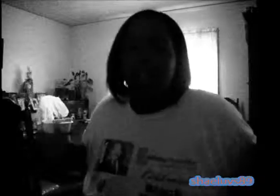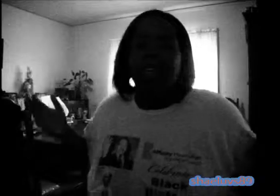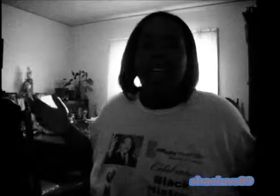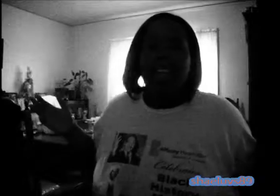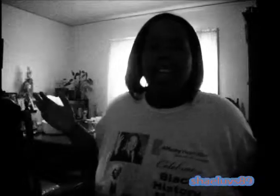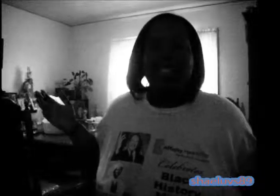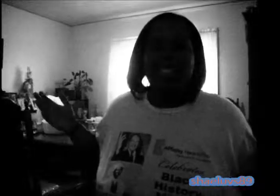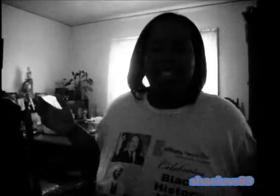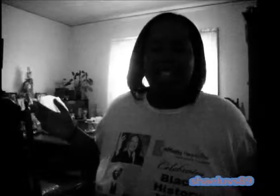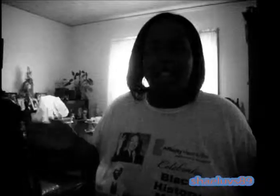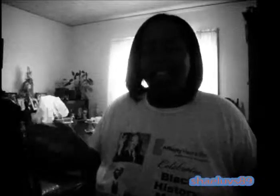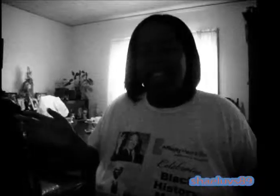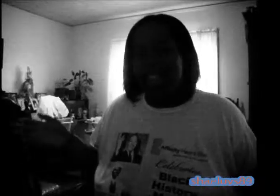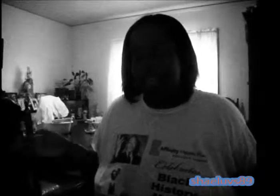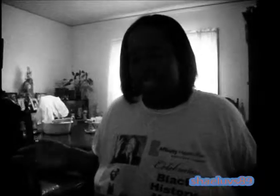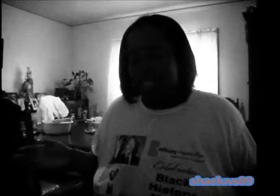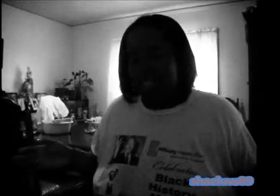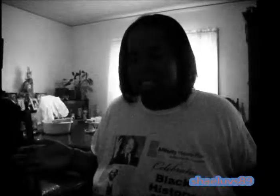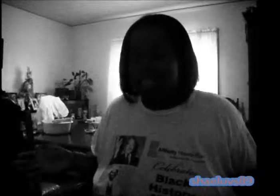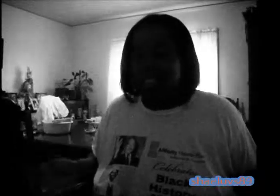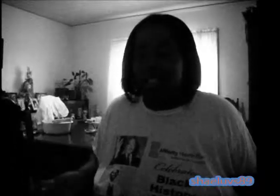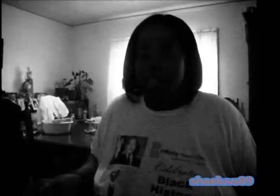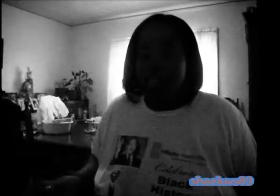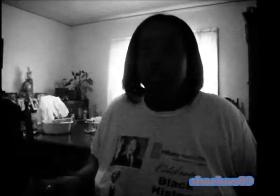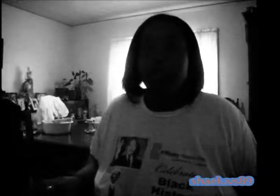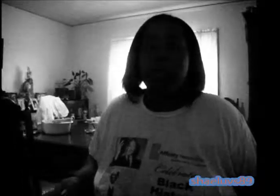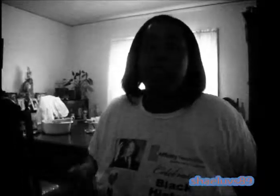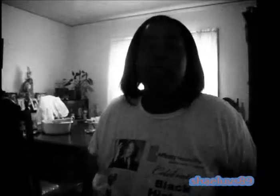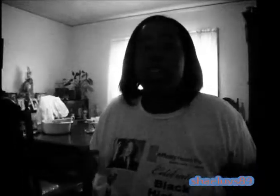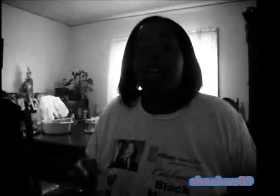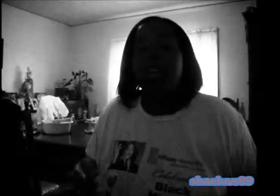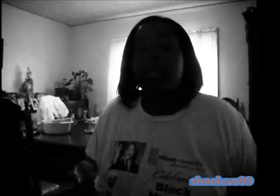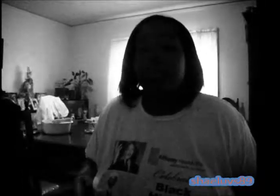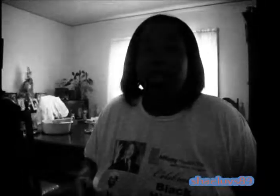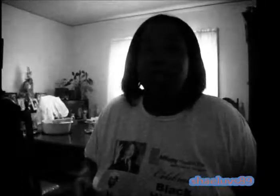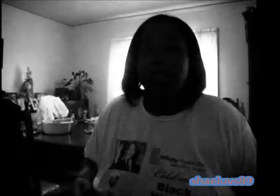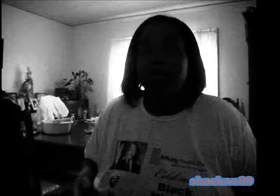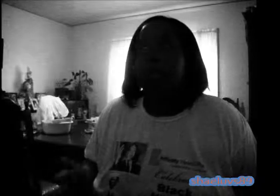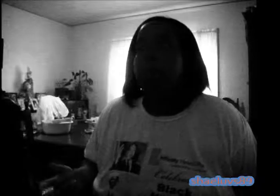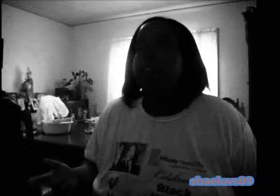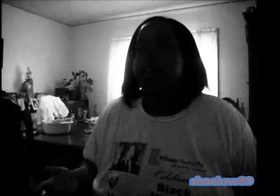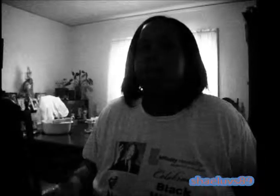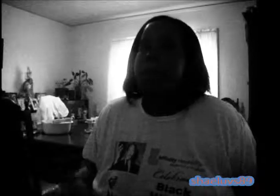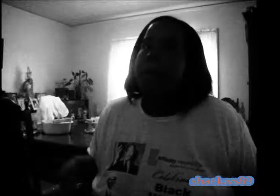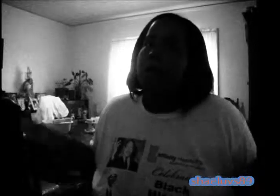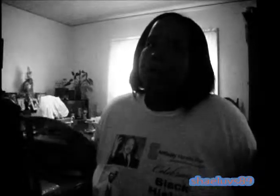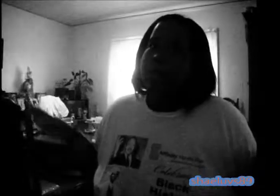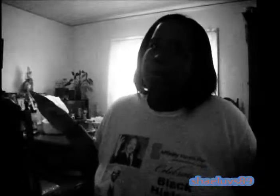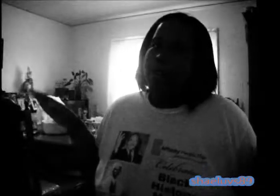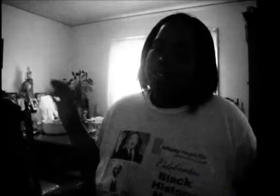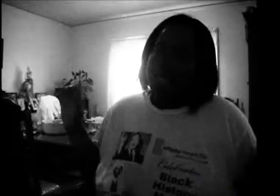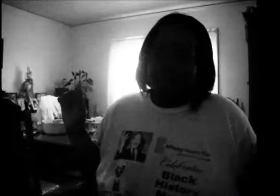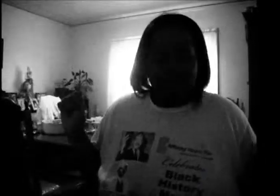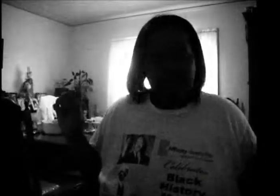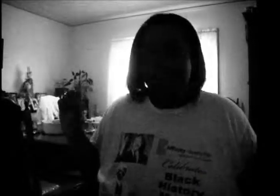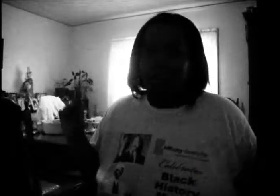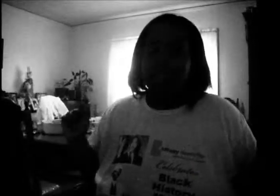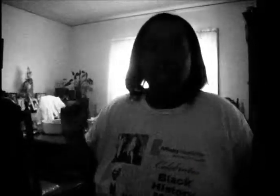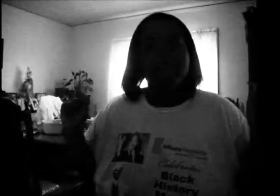Hey guys it's Shaylove and this is going to be a review on Rihanna's video for Pour It Out. Pour it out, pour it out, watch it out,